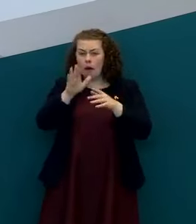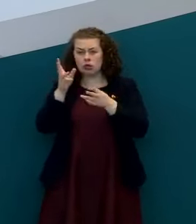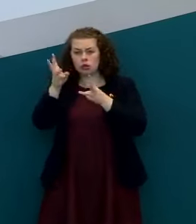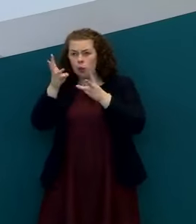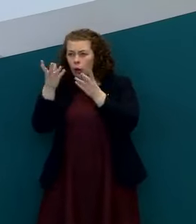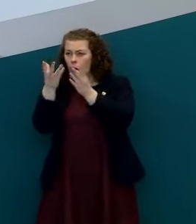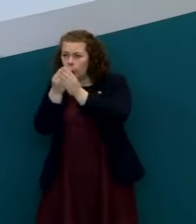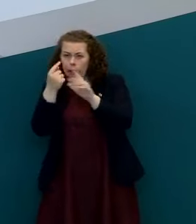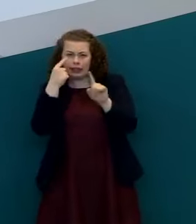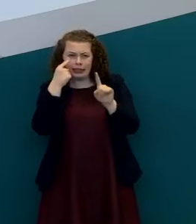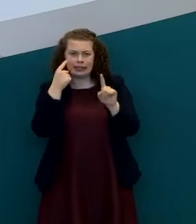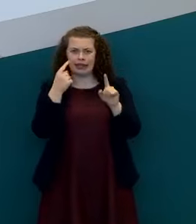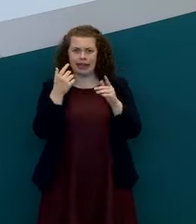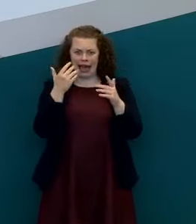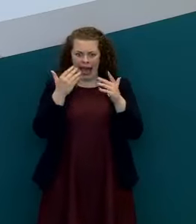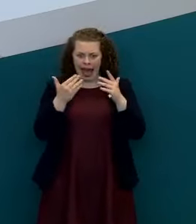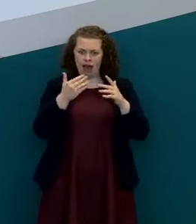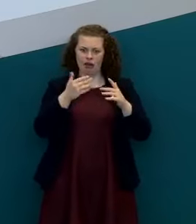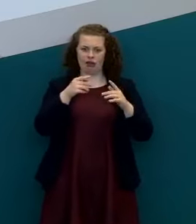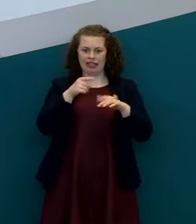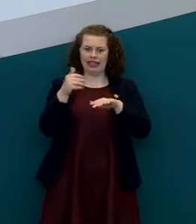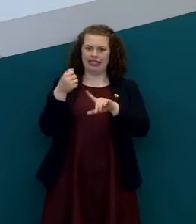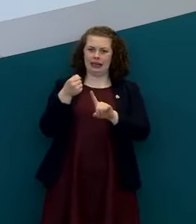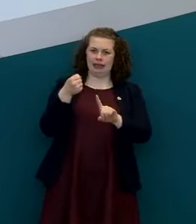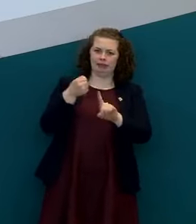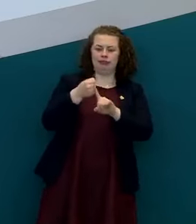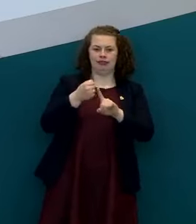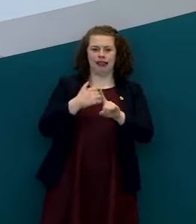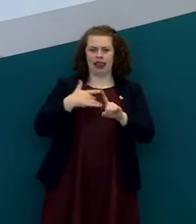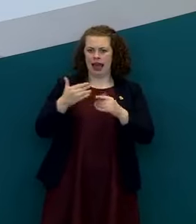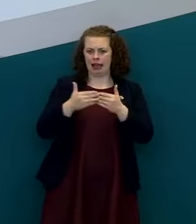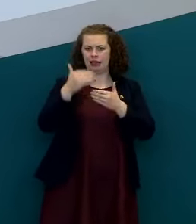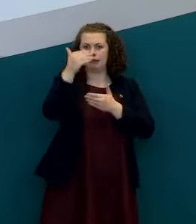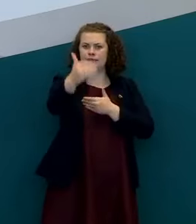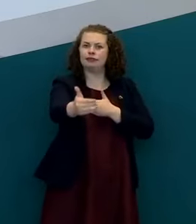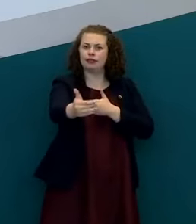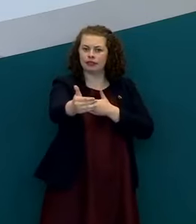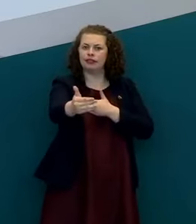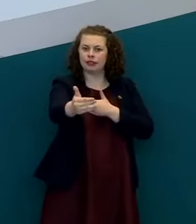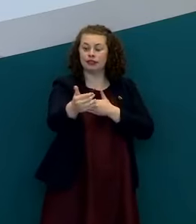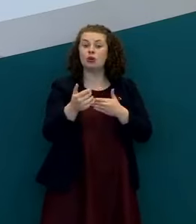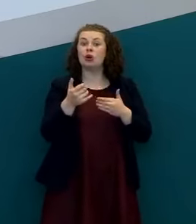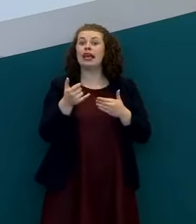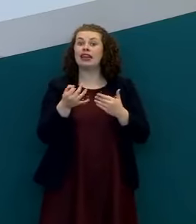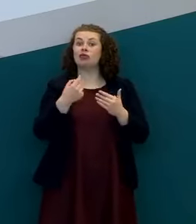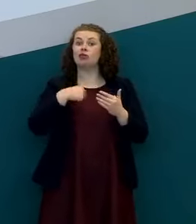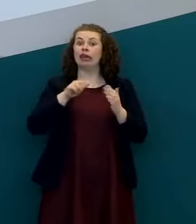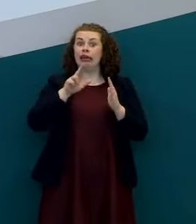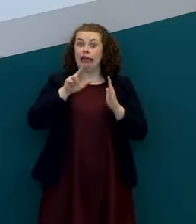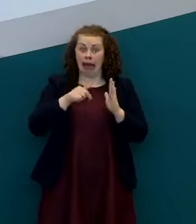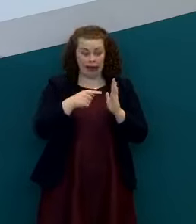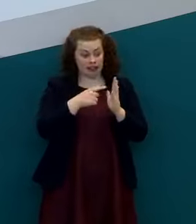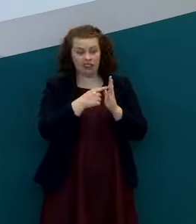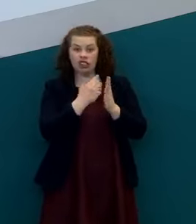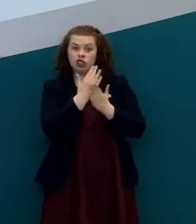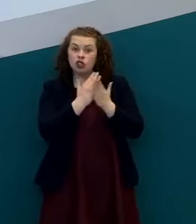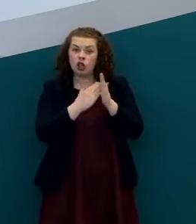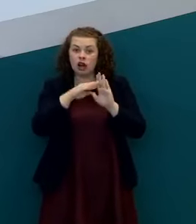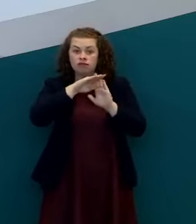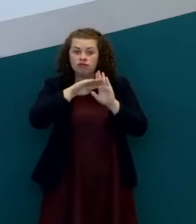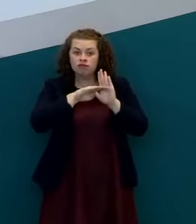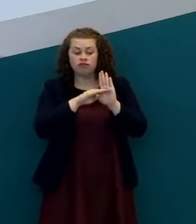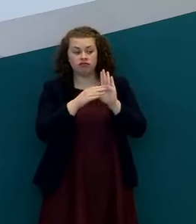the economic and social impact is of some of the measures that are currently in place so that if we are in a position to step back from some of these um